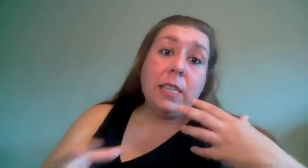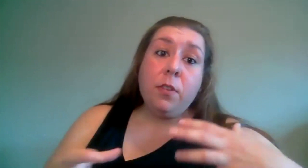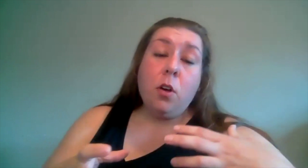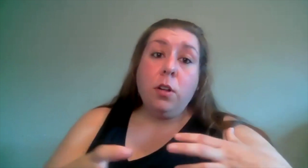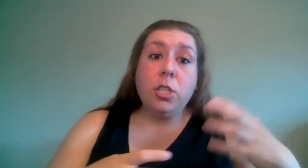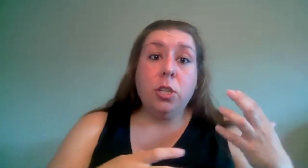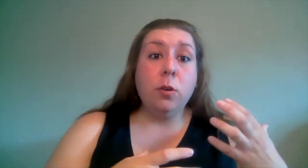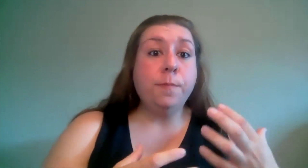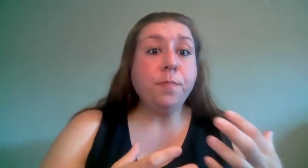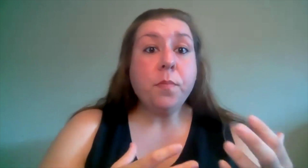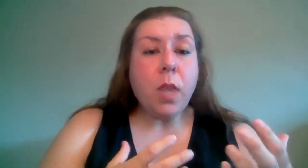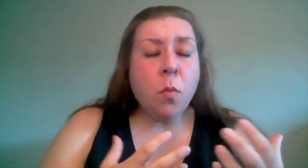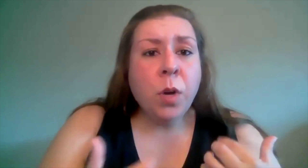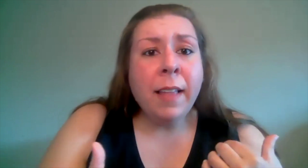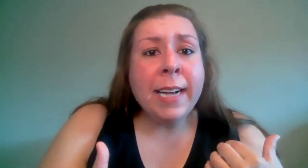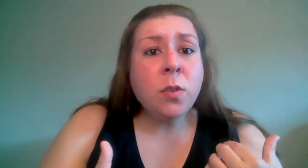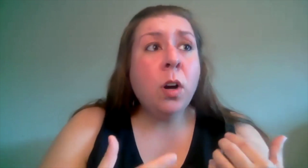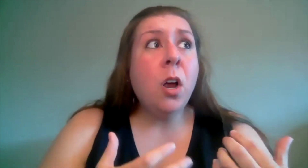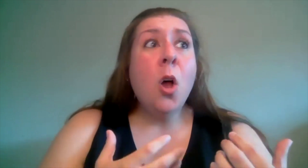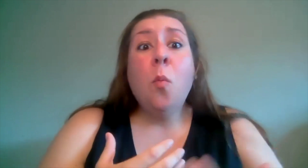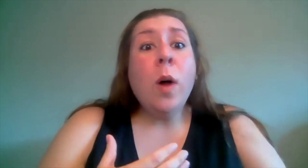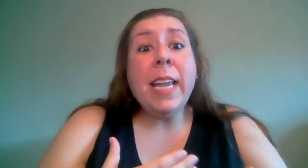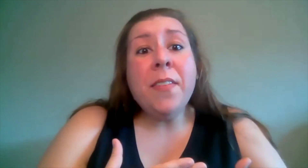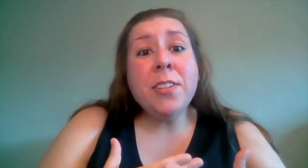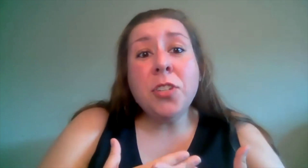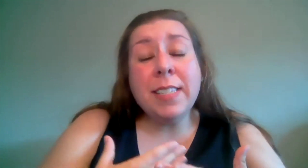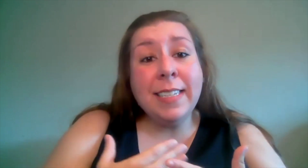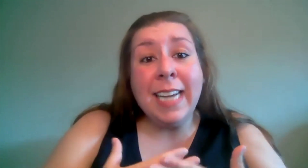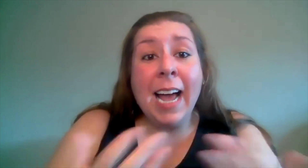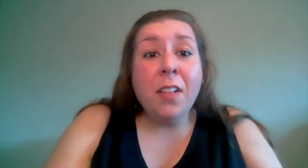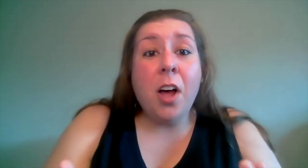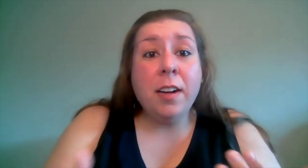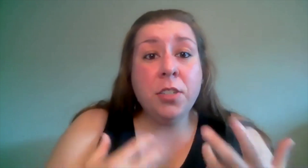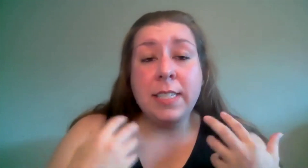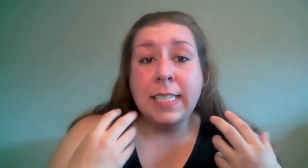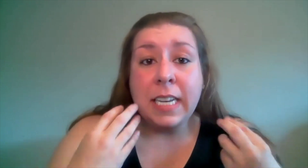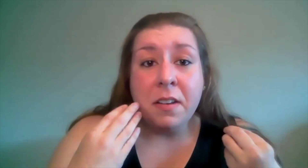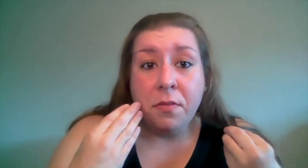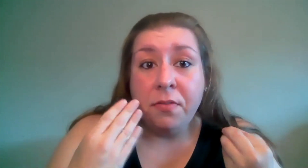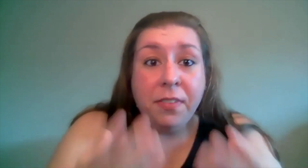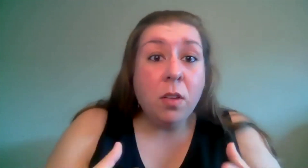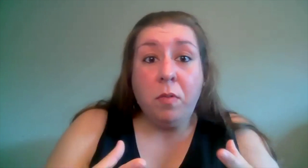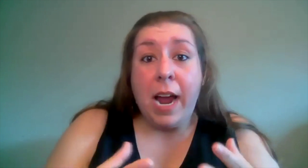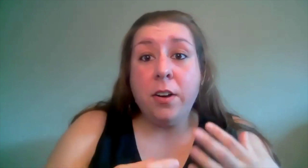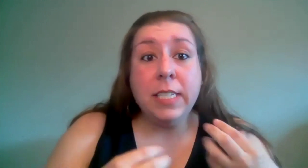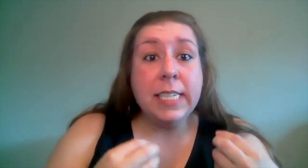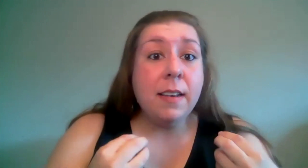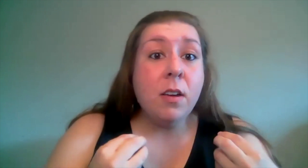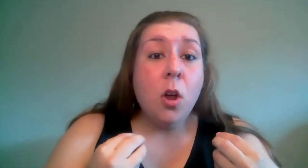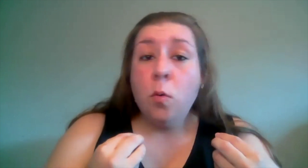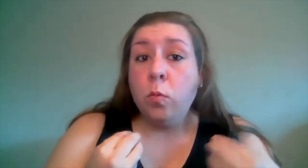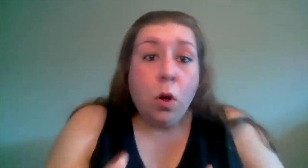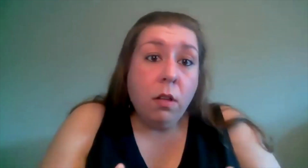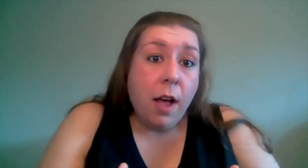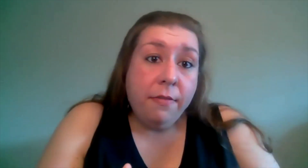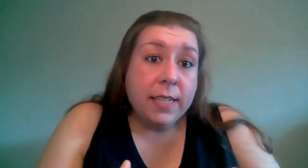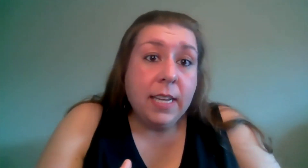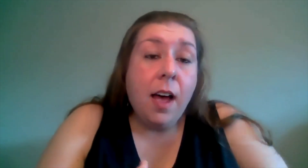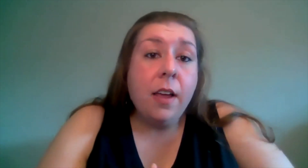difficult to realize or what even just dialogue just didn't feel right or didn't roll off the tongue